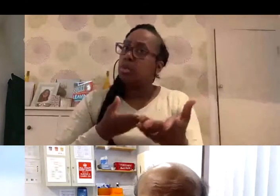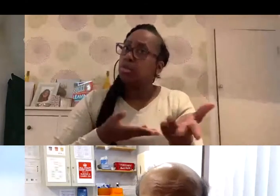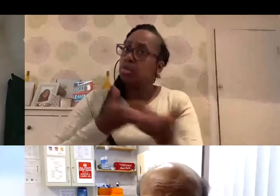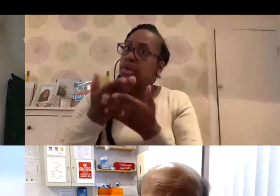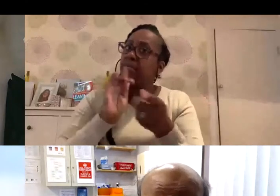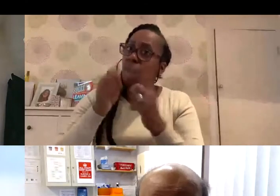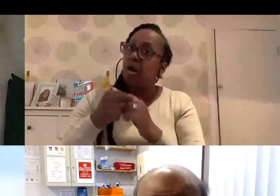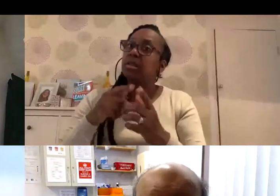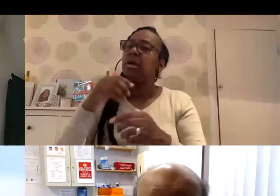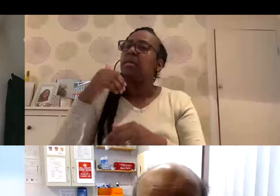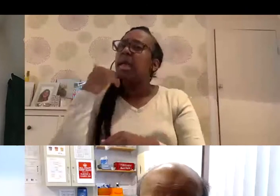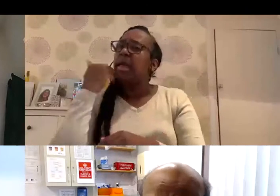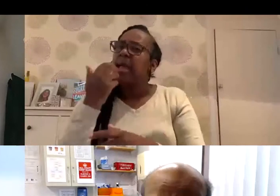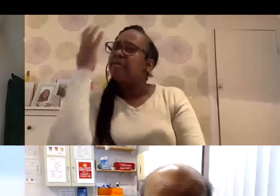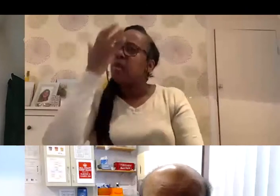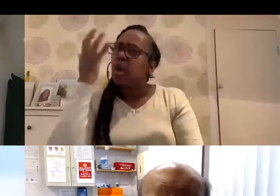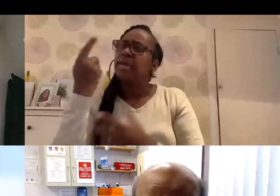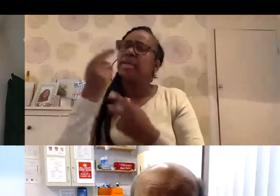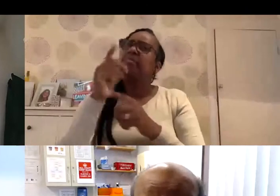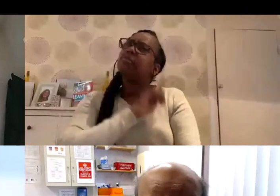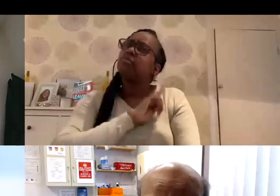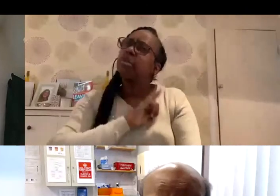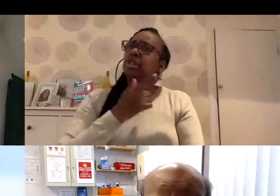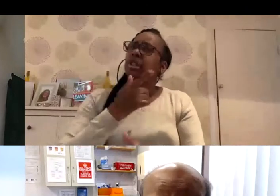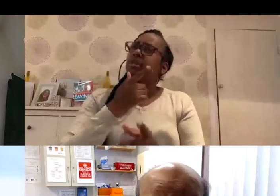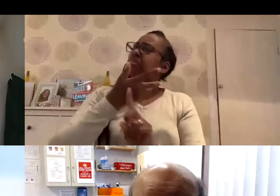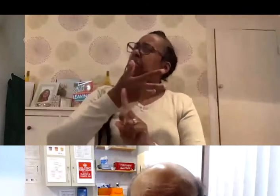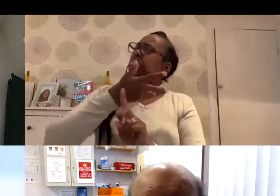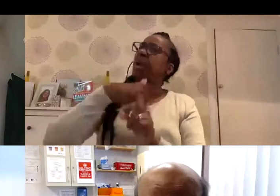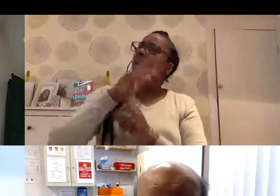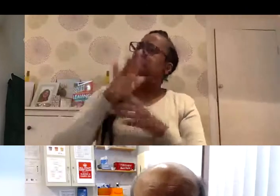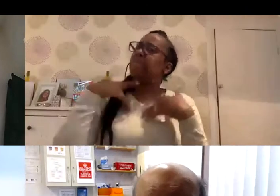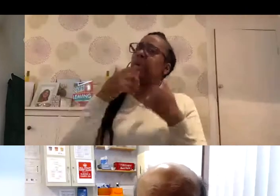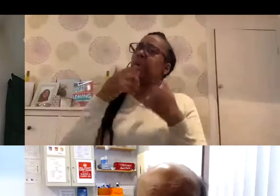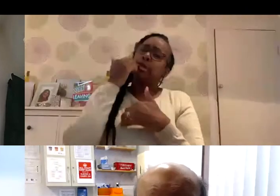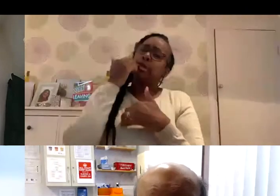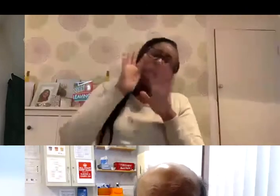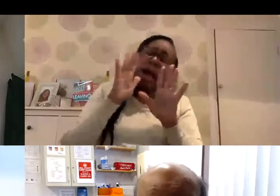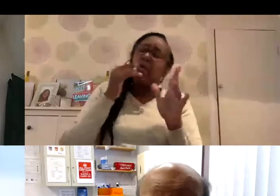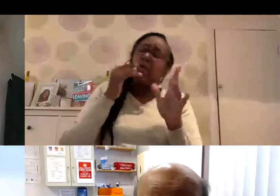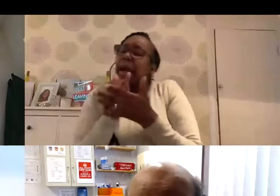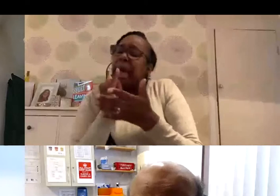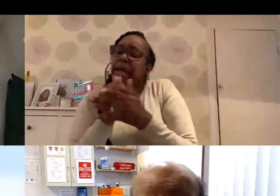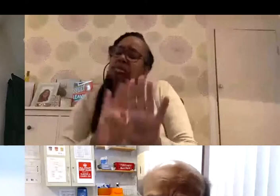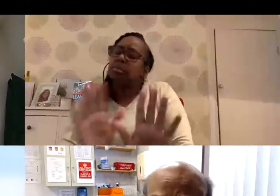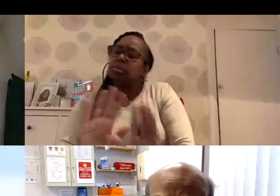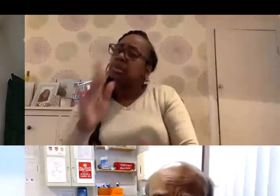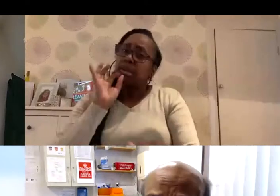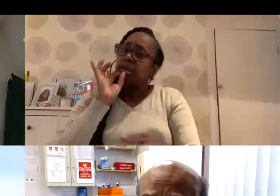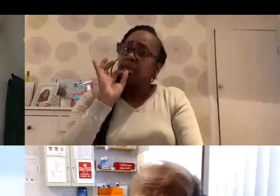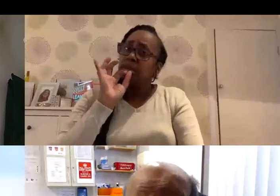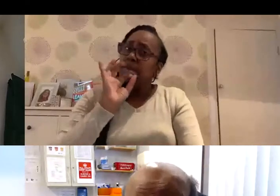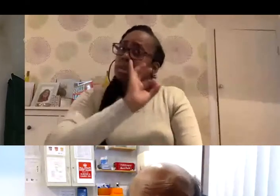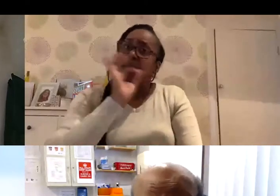Every concern, there's a reason behind it, and we want to deal with it. So don't feel shy, don't feel bad. Just ask the question.